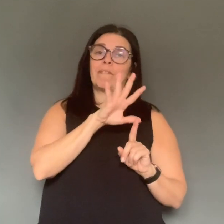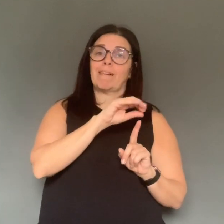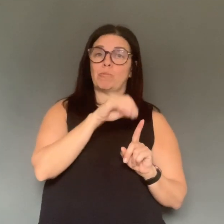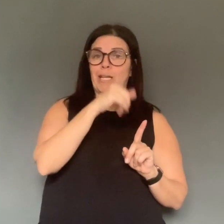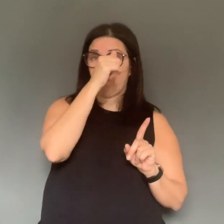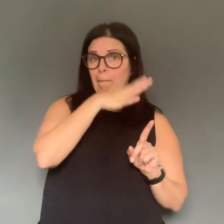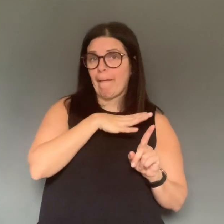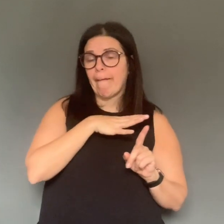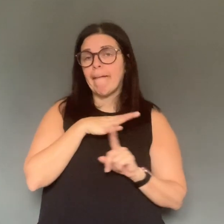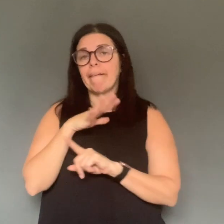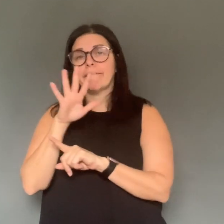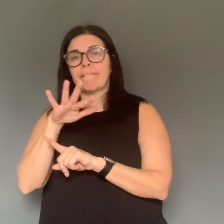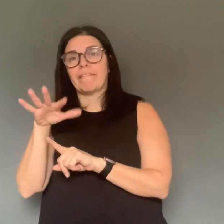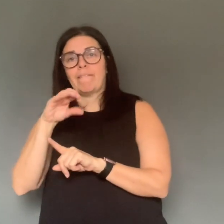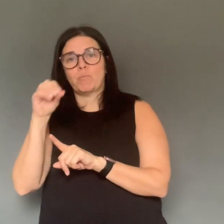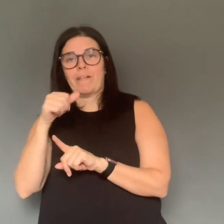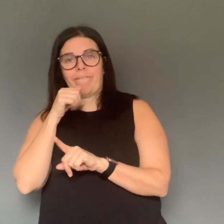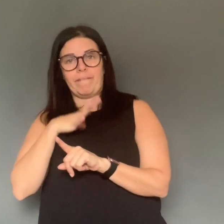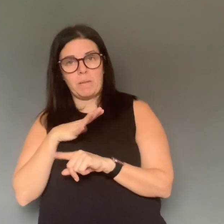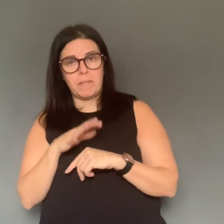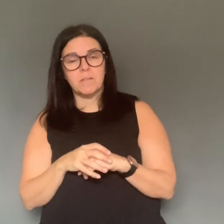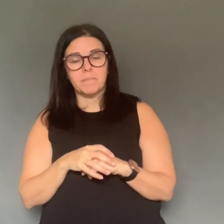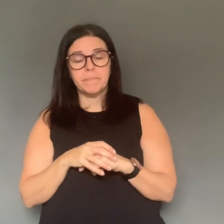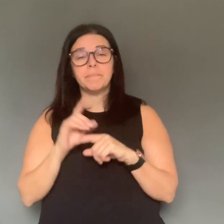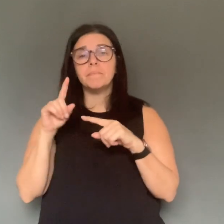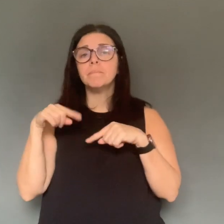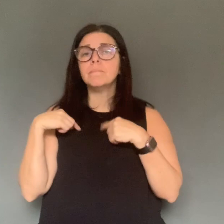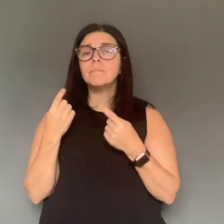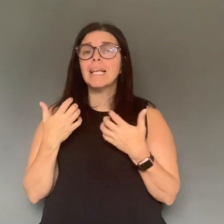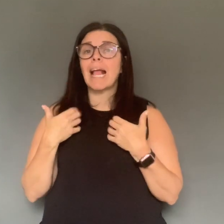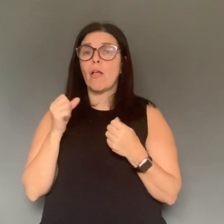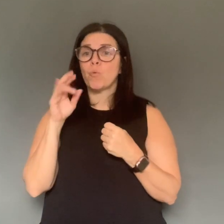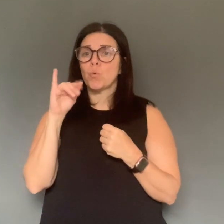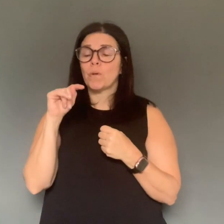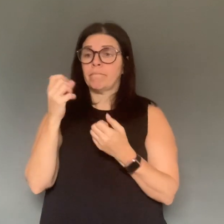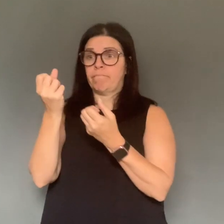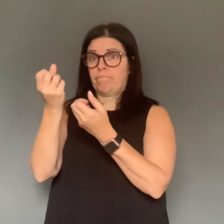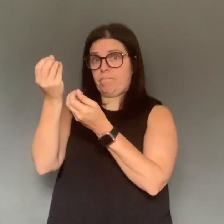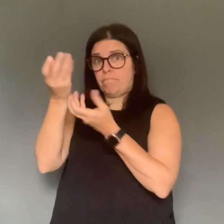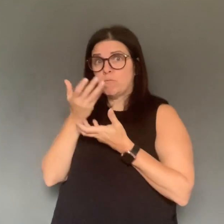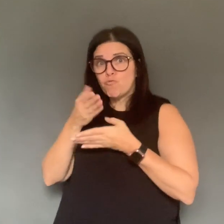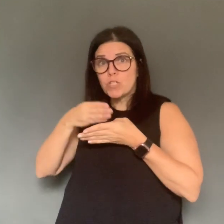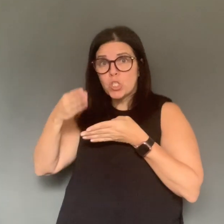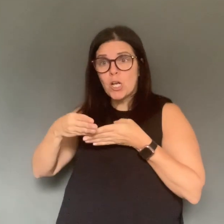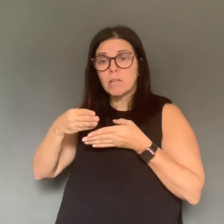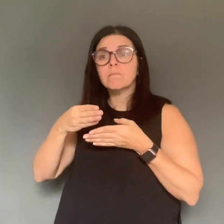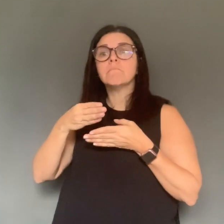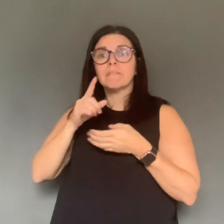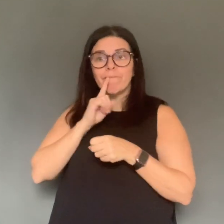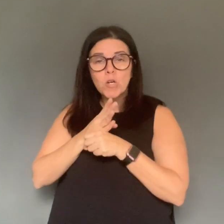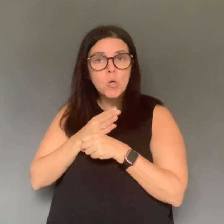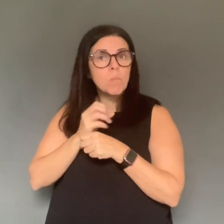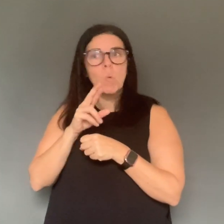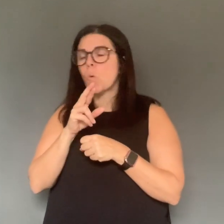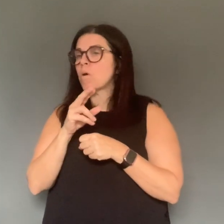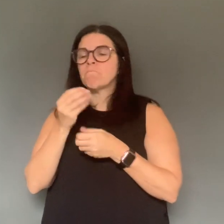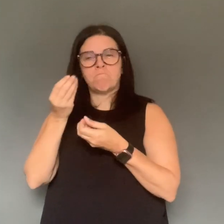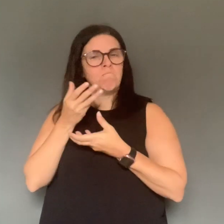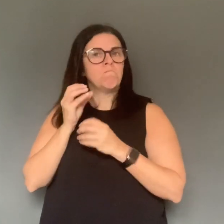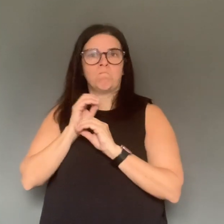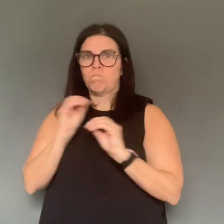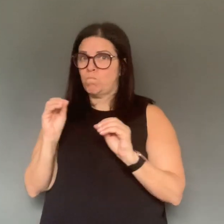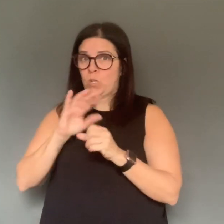for COVID-19, both positive and negative results. Those that are awaiting results are to remain in self-isolation.